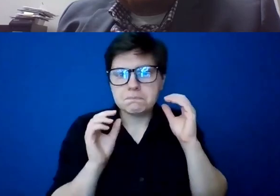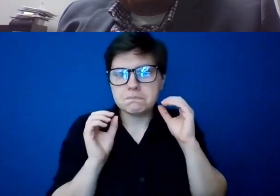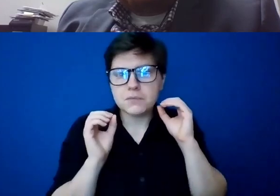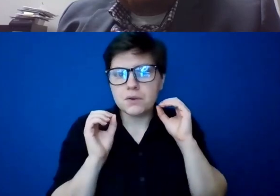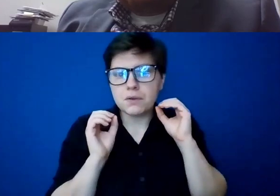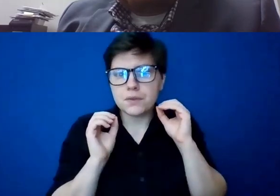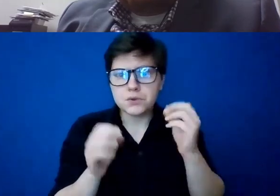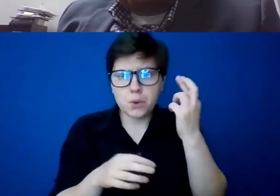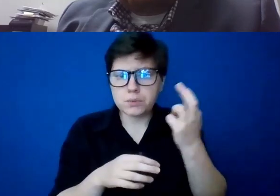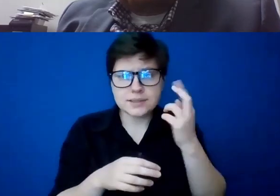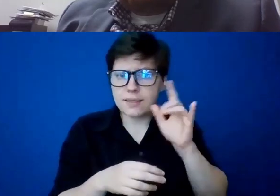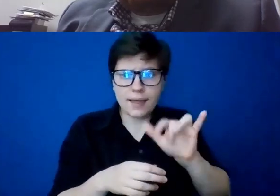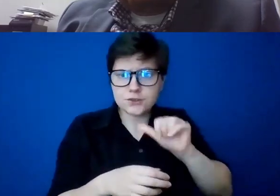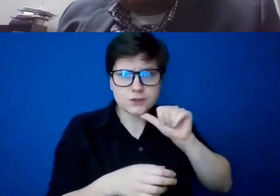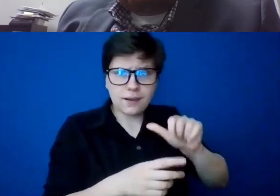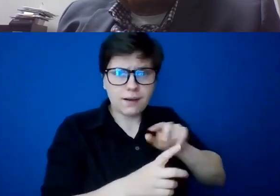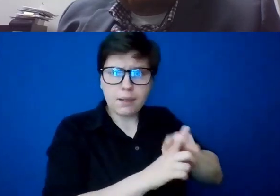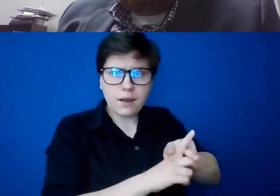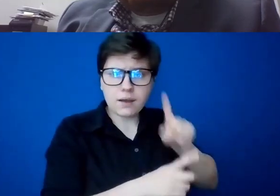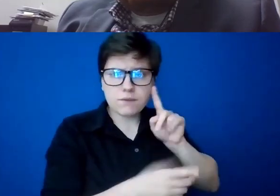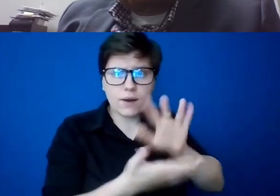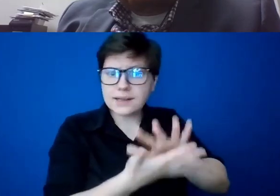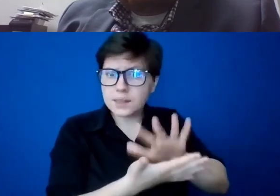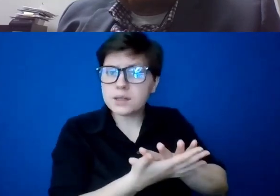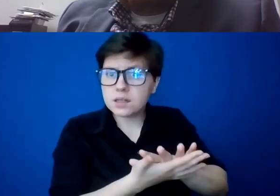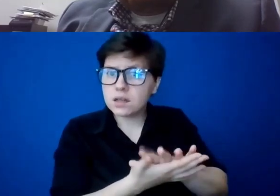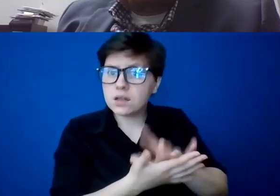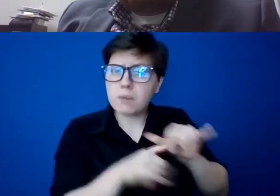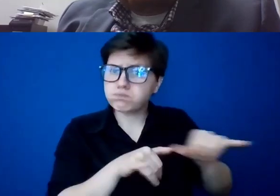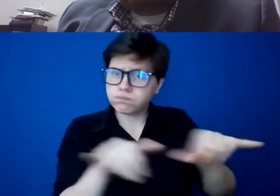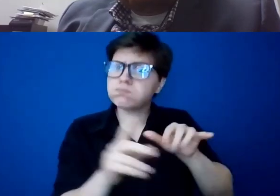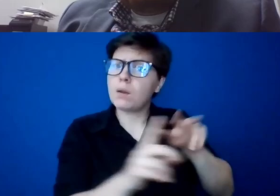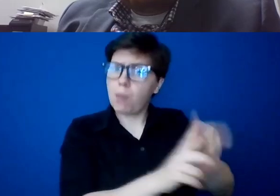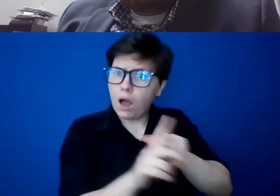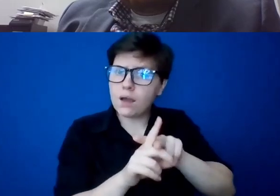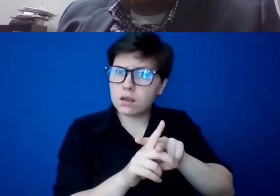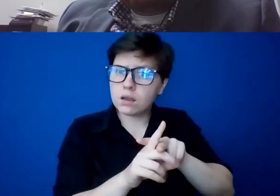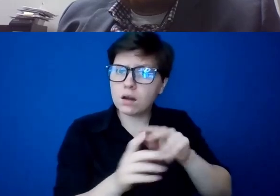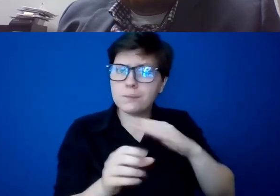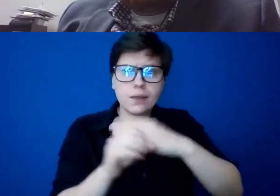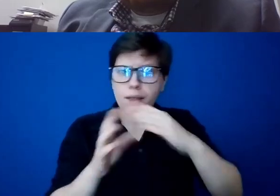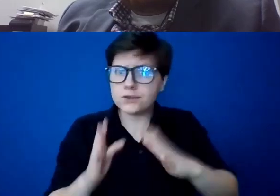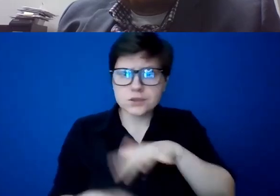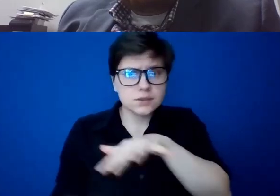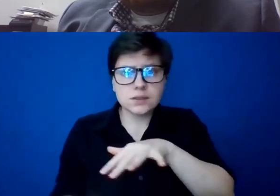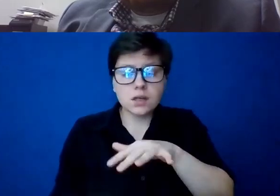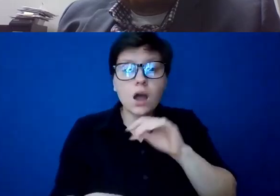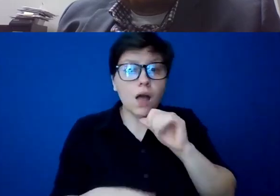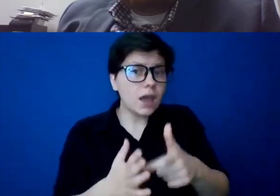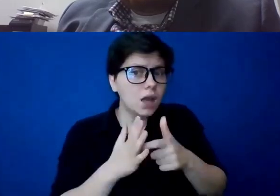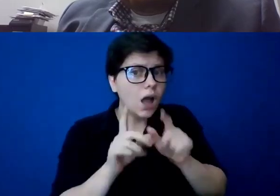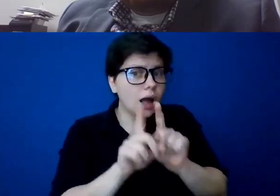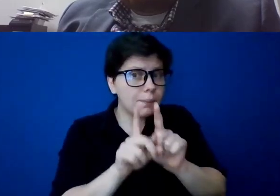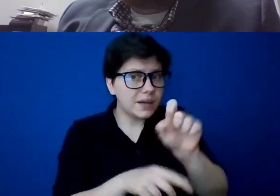that's not the case with, uh, people in the academic or theological world. They, they need also not only to accompany others,